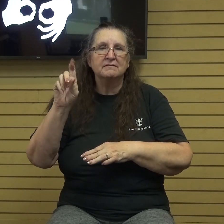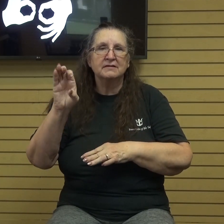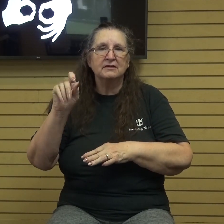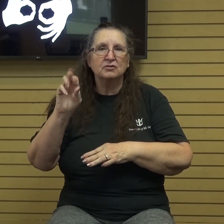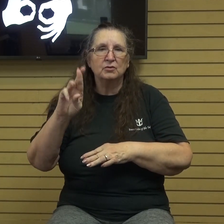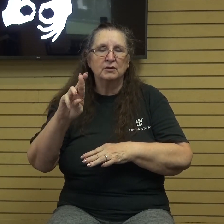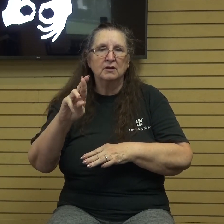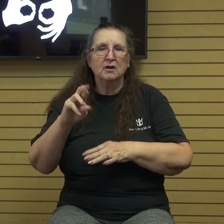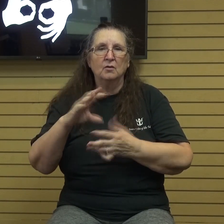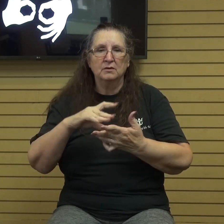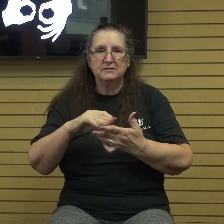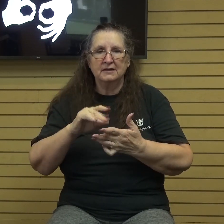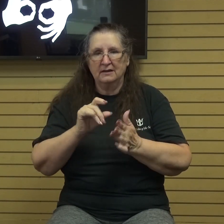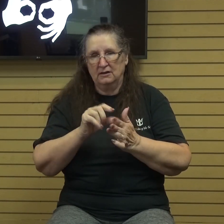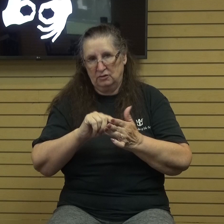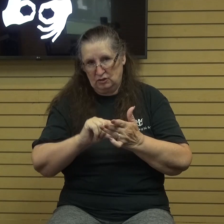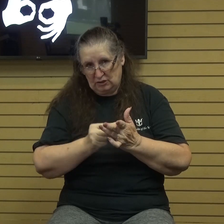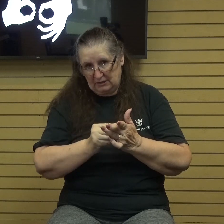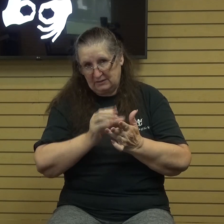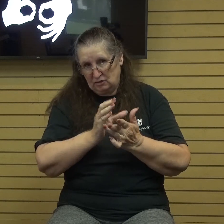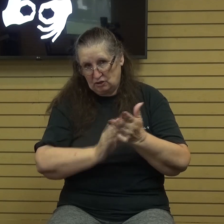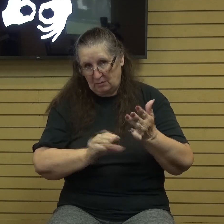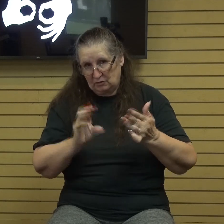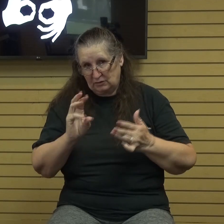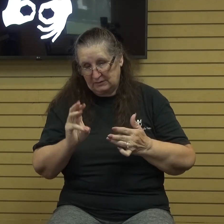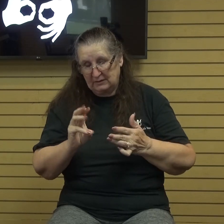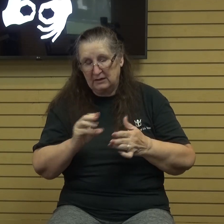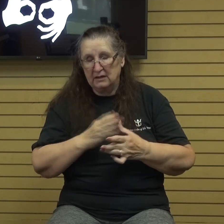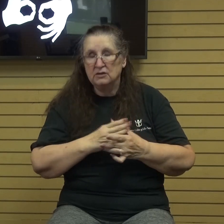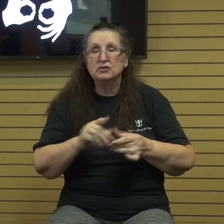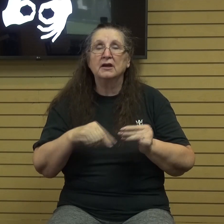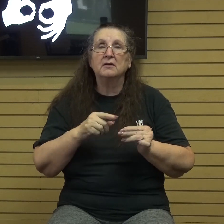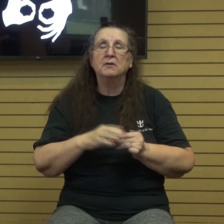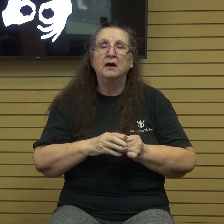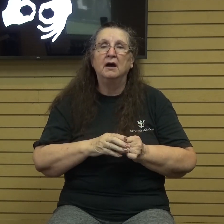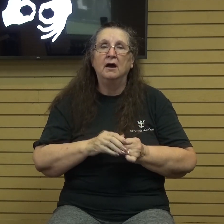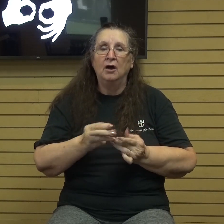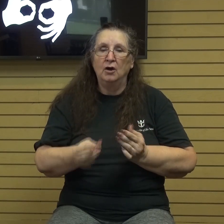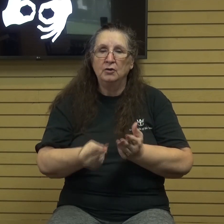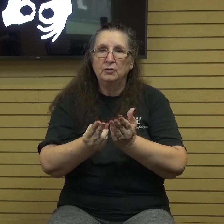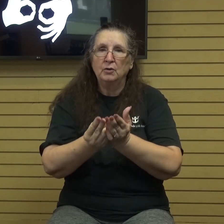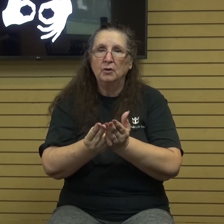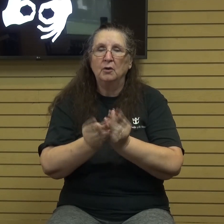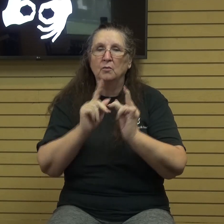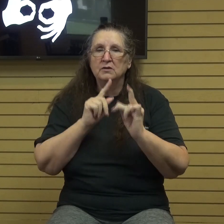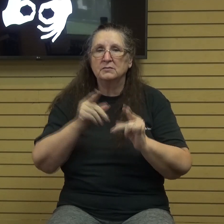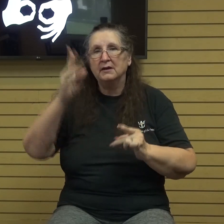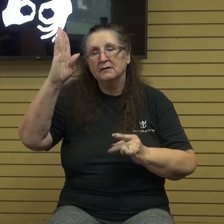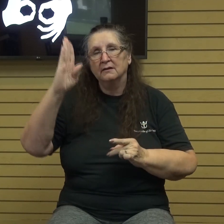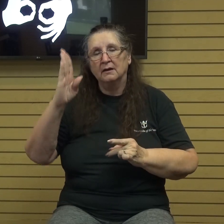chapter 6 and he shared about how Noah responded to what God had revealed